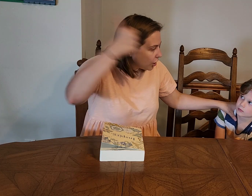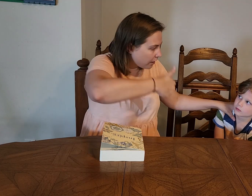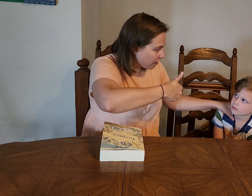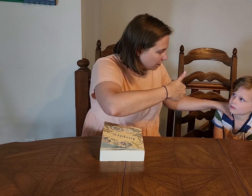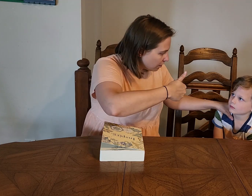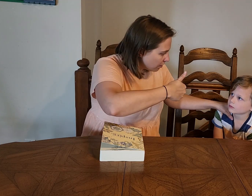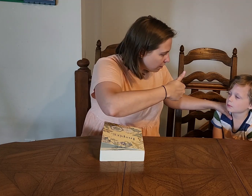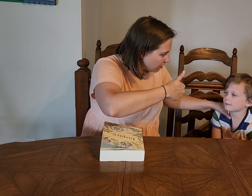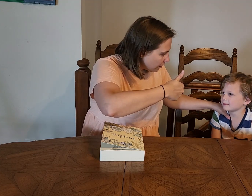was good.